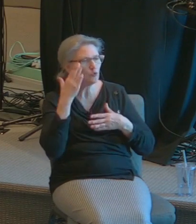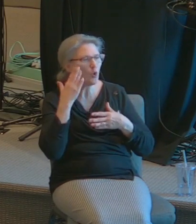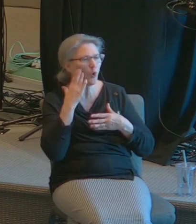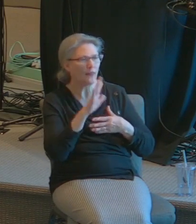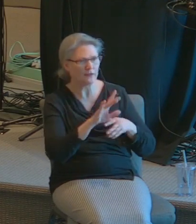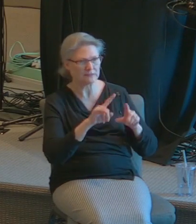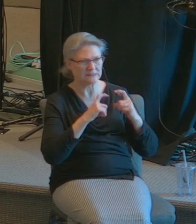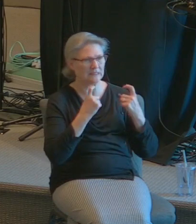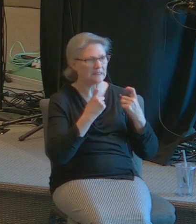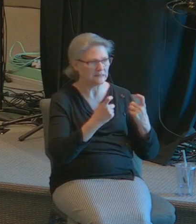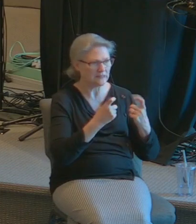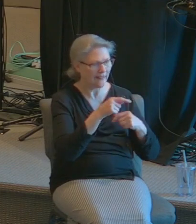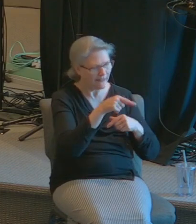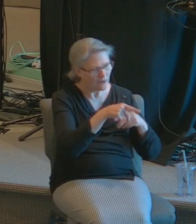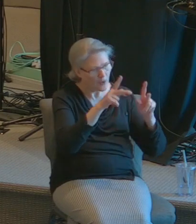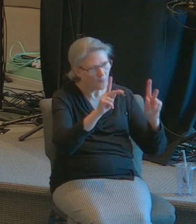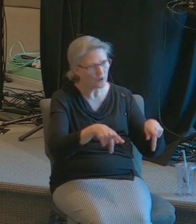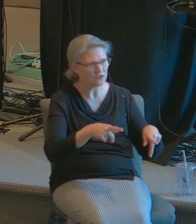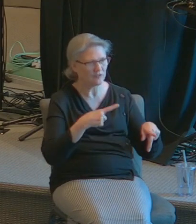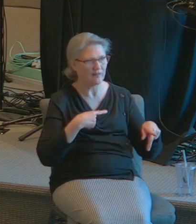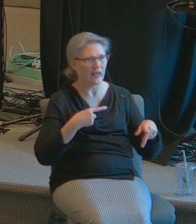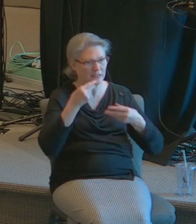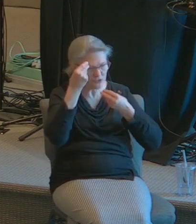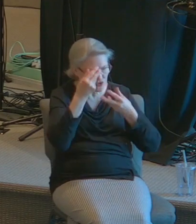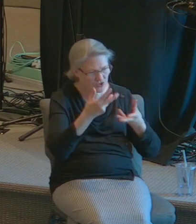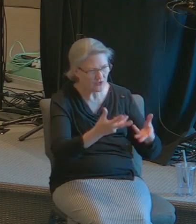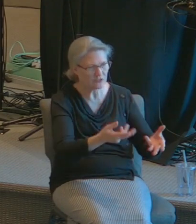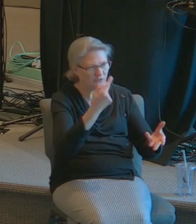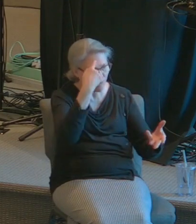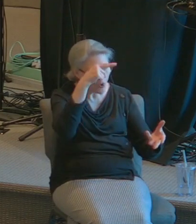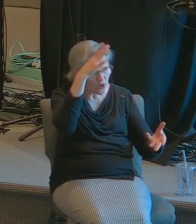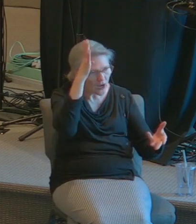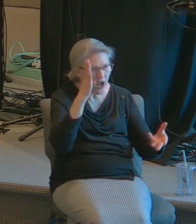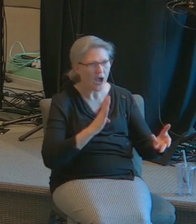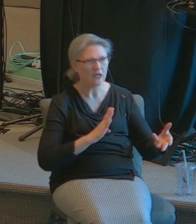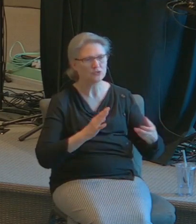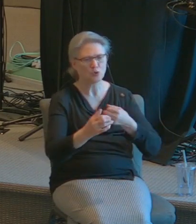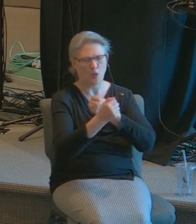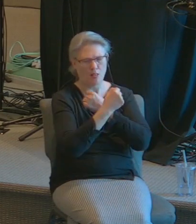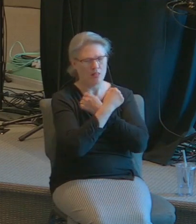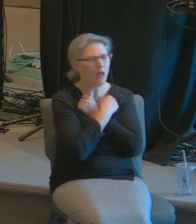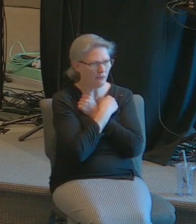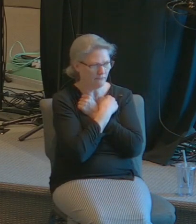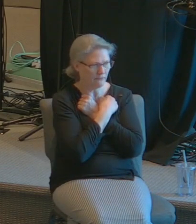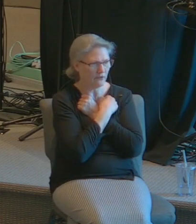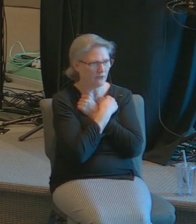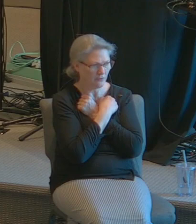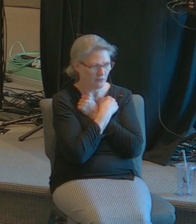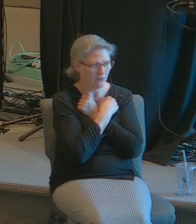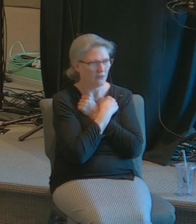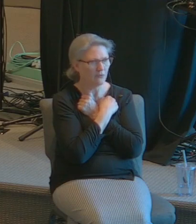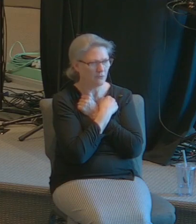they are the person that I can share this for God so loved